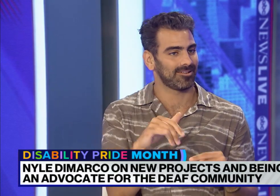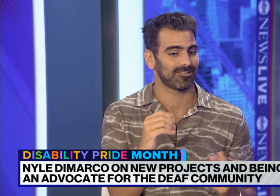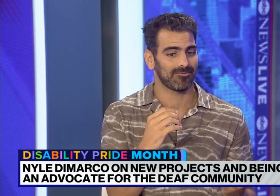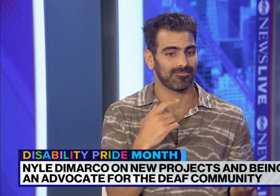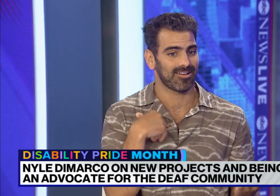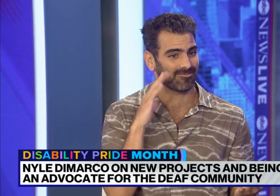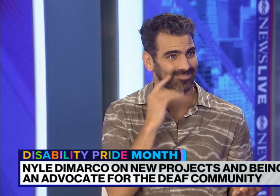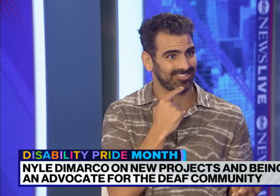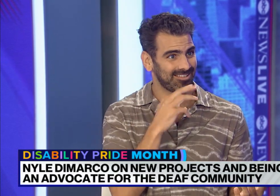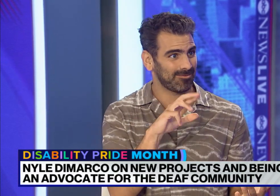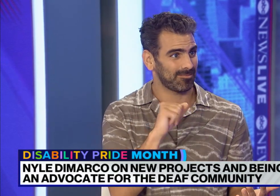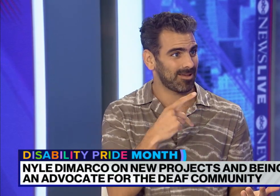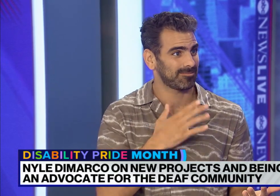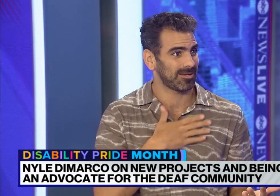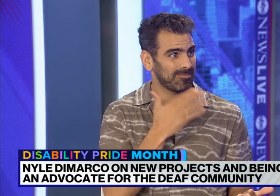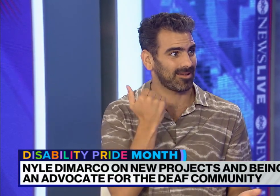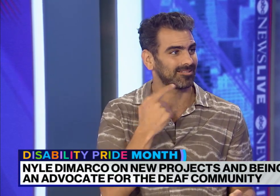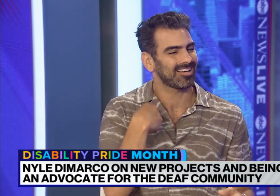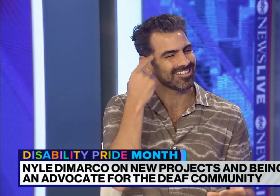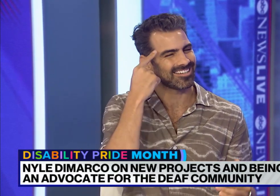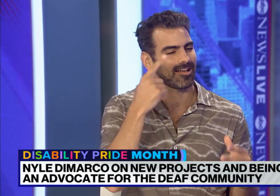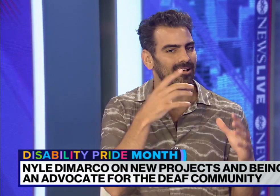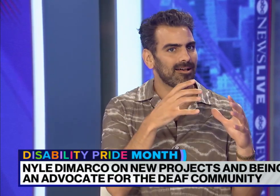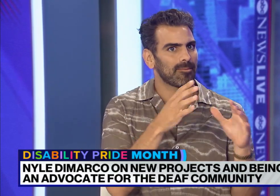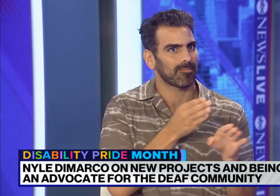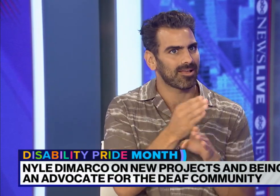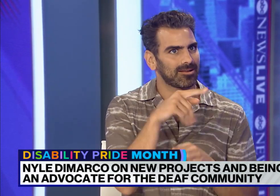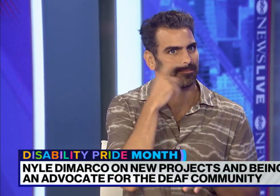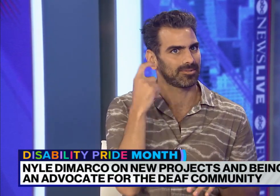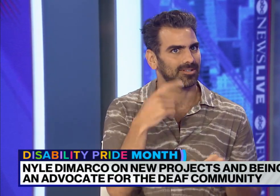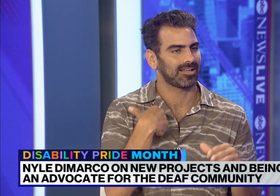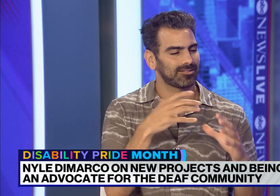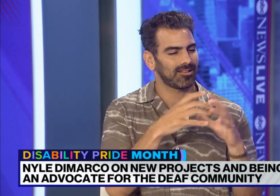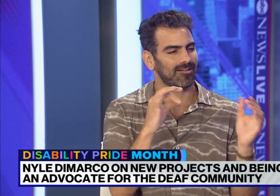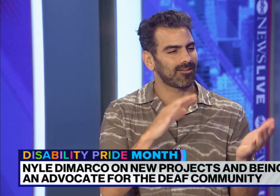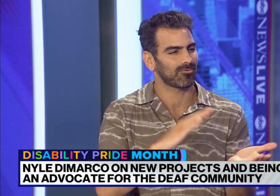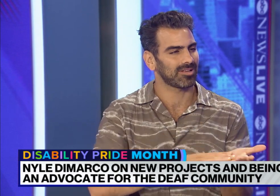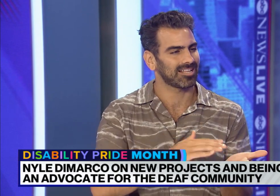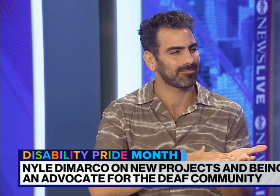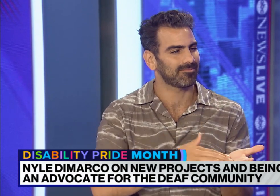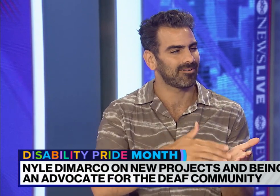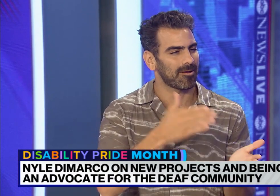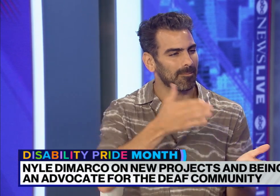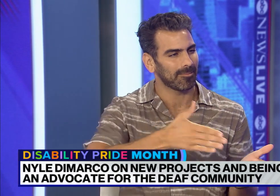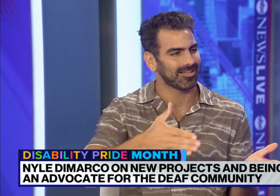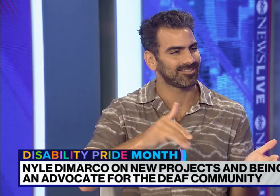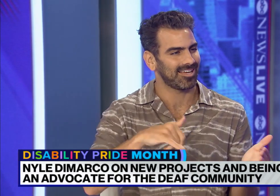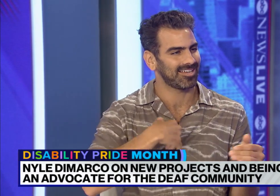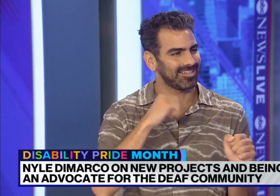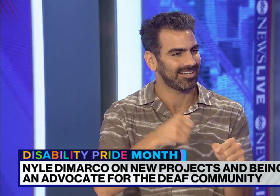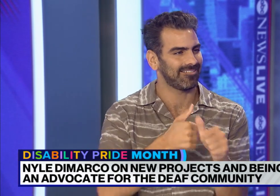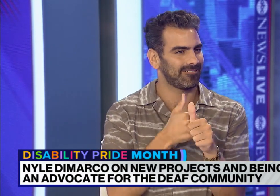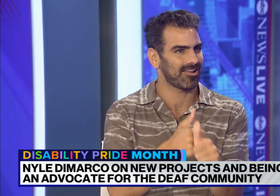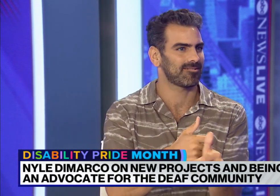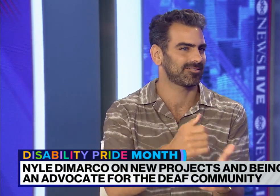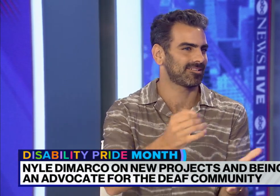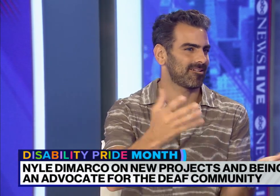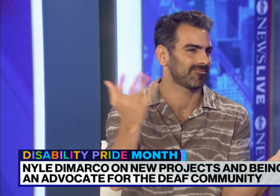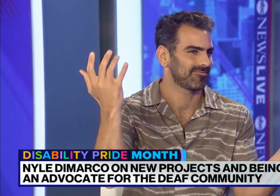like, you know, growing up, it was really enjoyable. So, and rap is probably what I know best as far as a genre. It's specific to the rhythm and the pacing